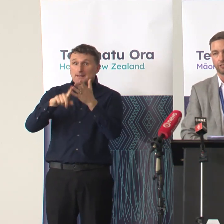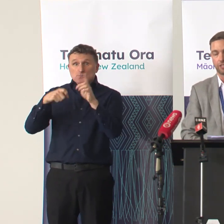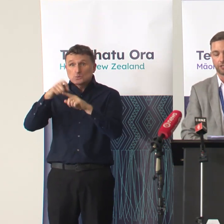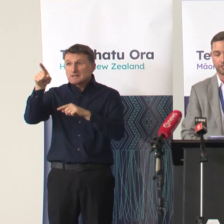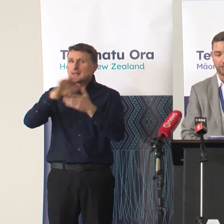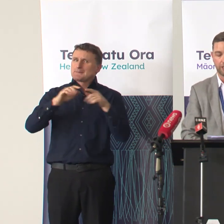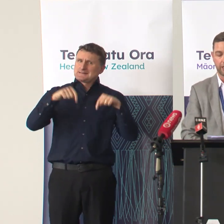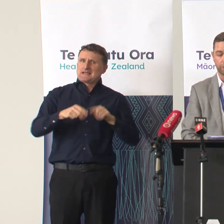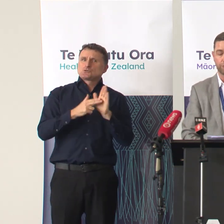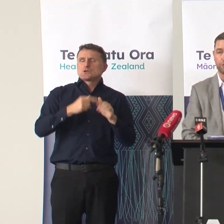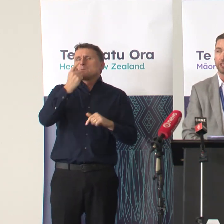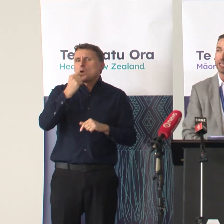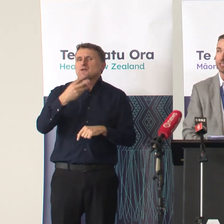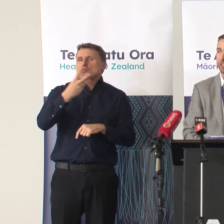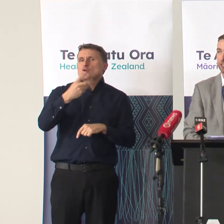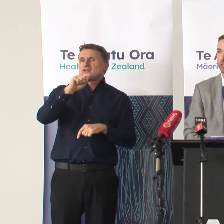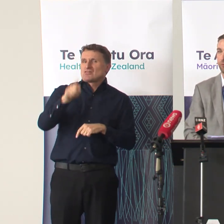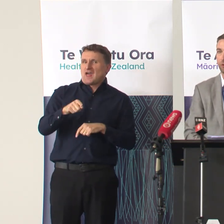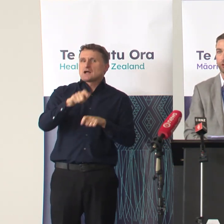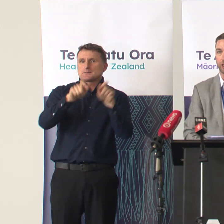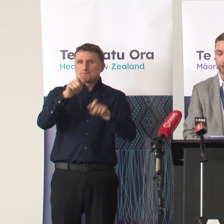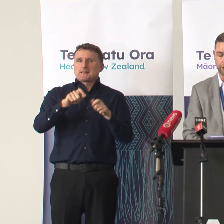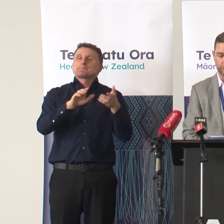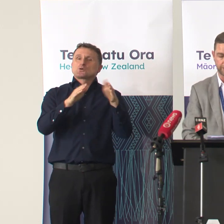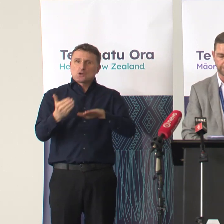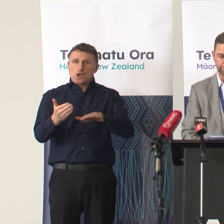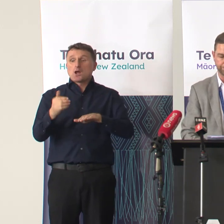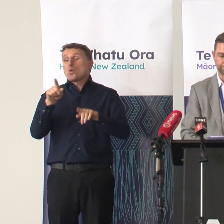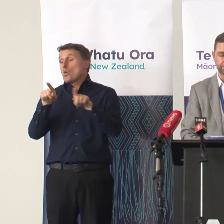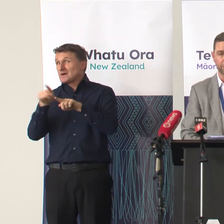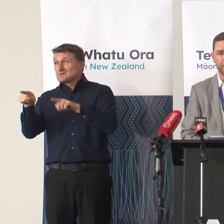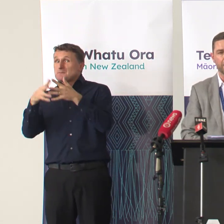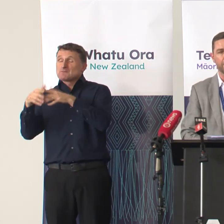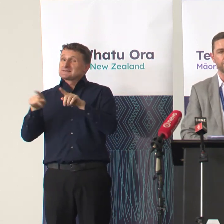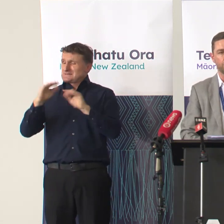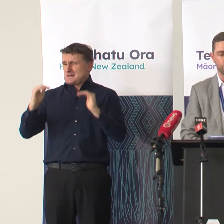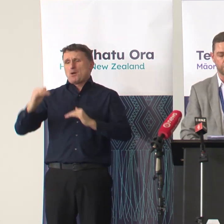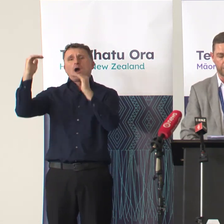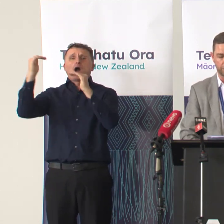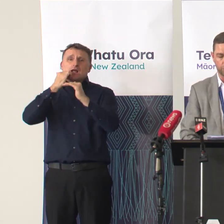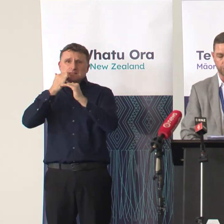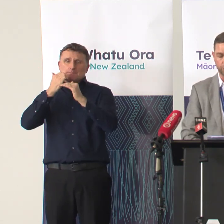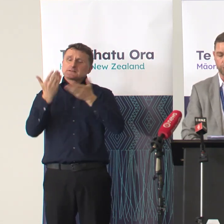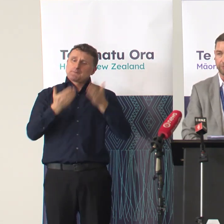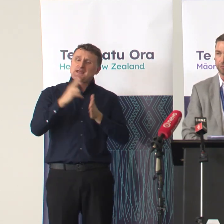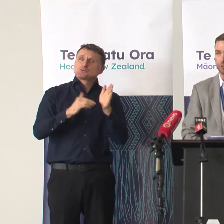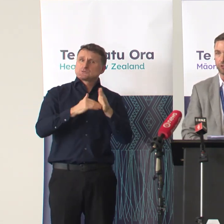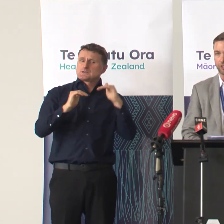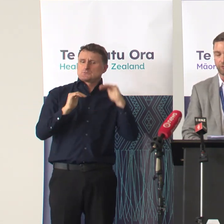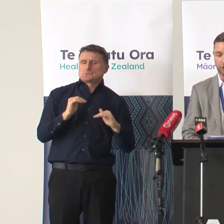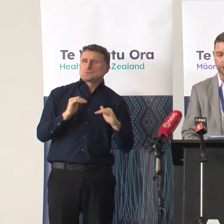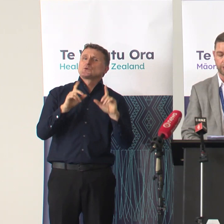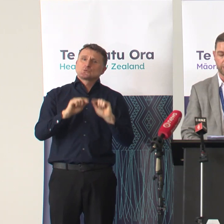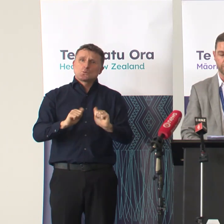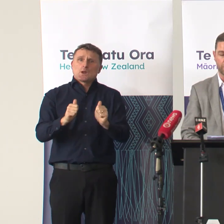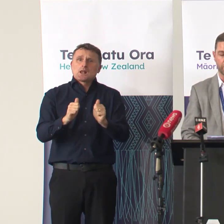13,000 deaths and over 15,000 deaths if we were looking like the US. This is no consolation of course to all the people who have